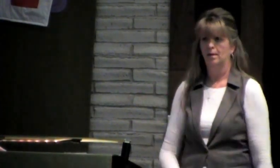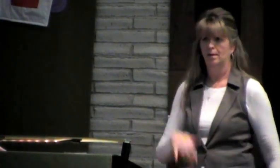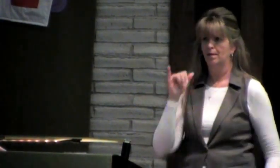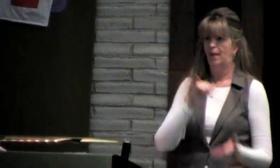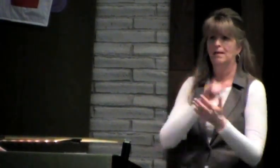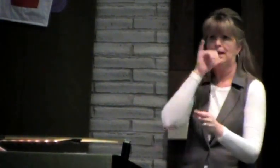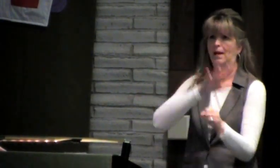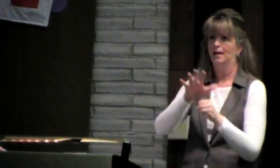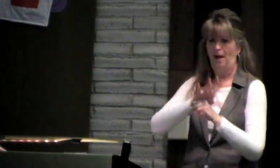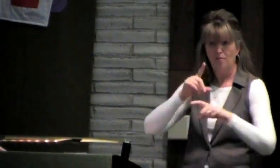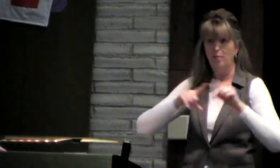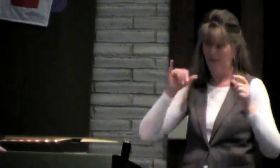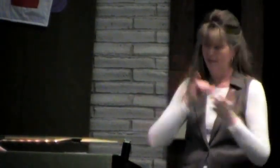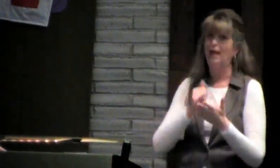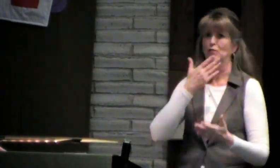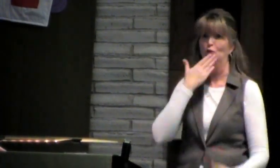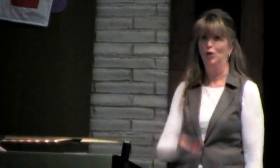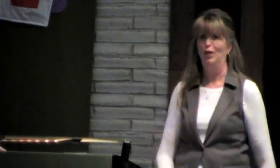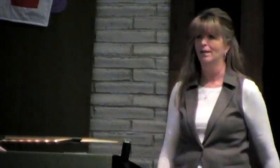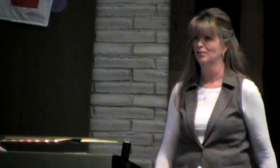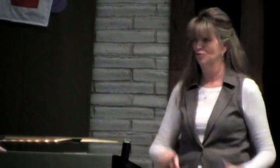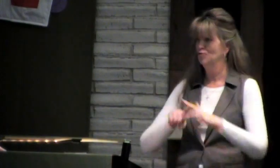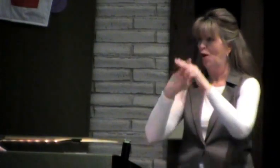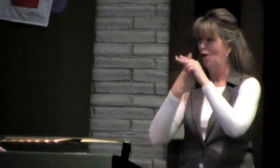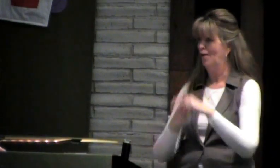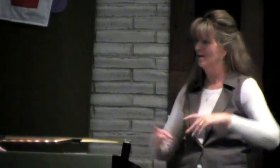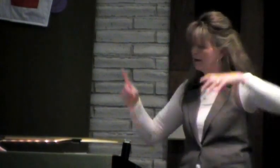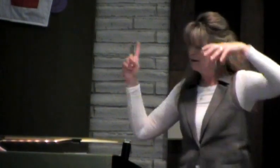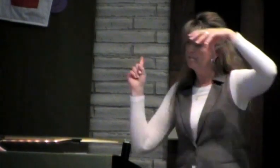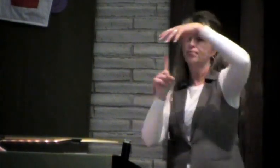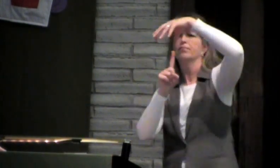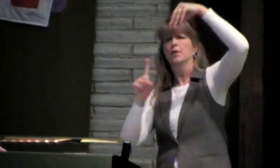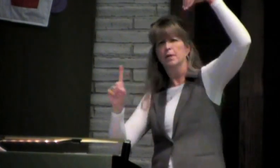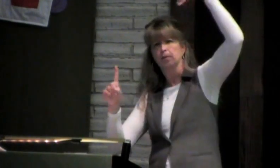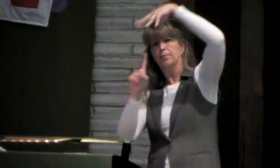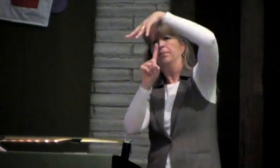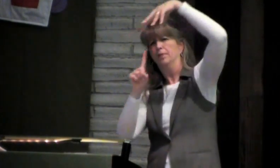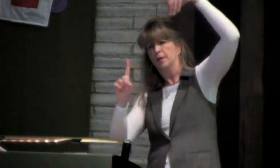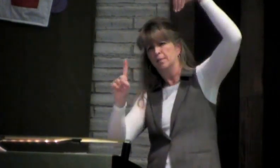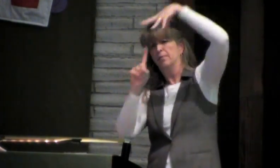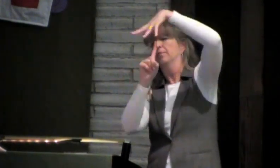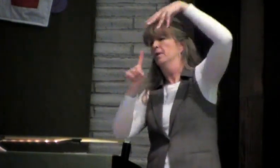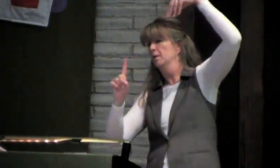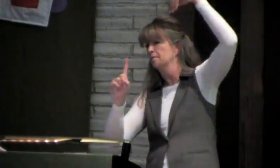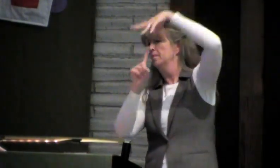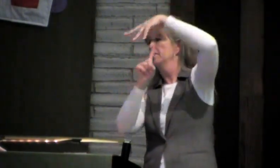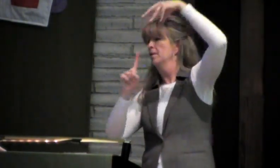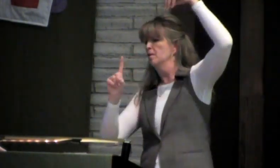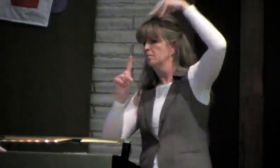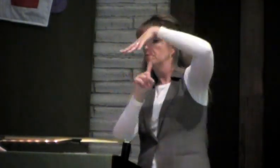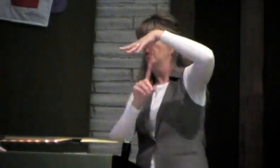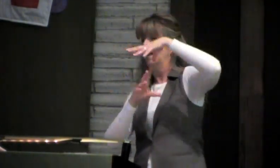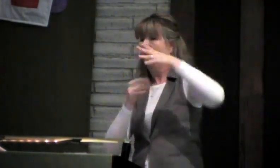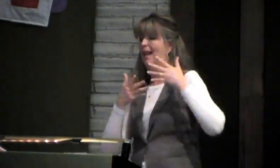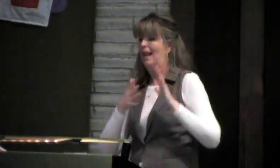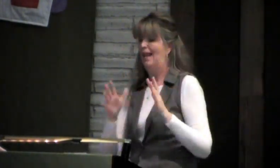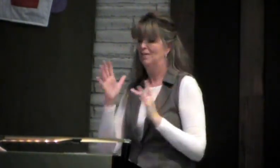once a week that's really not enough but that's a great start so come to the light and be